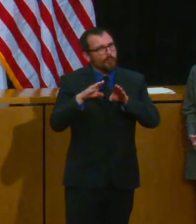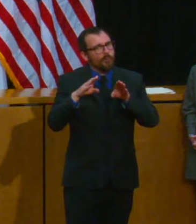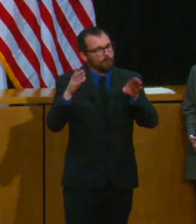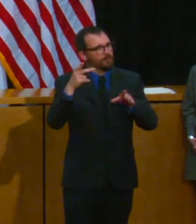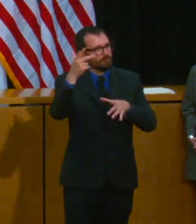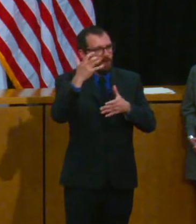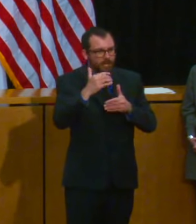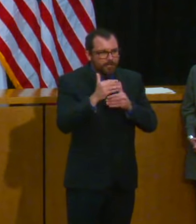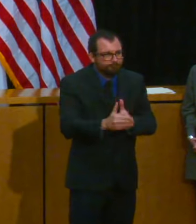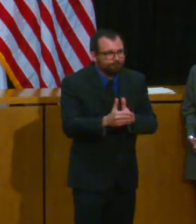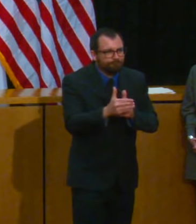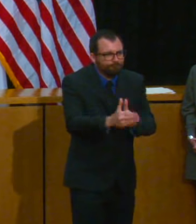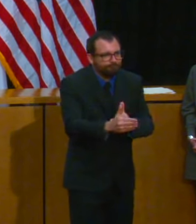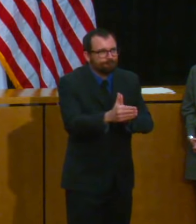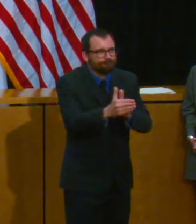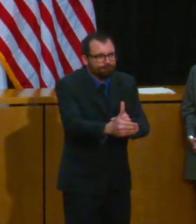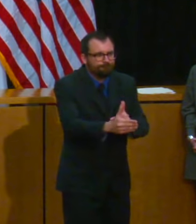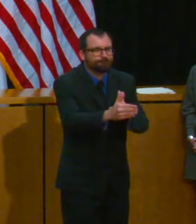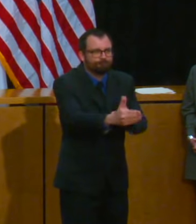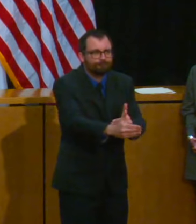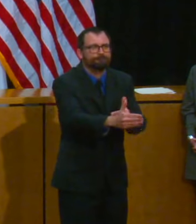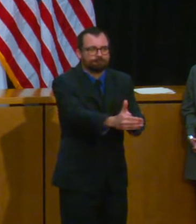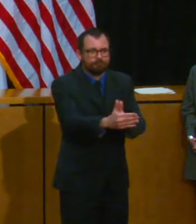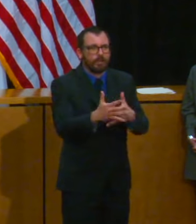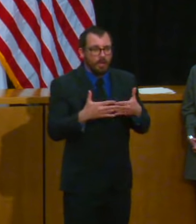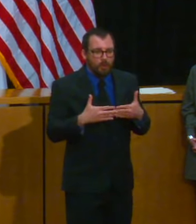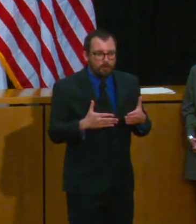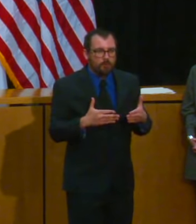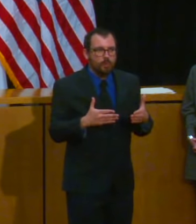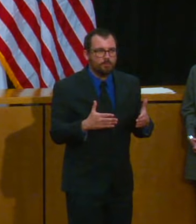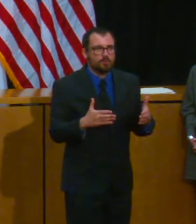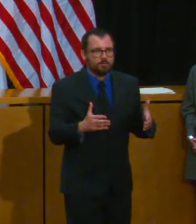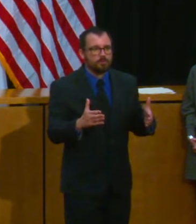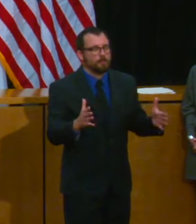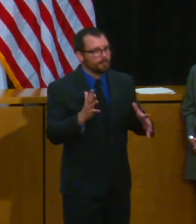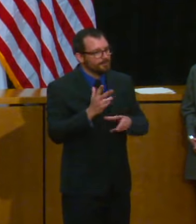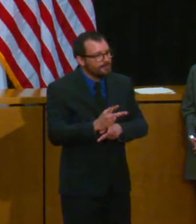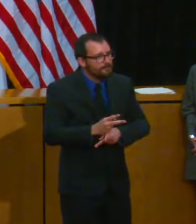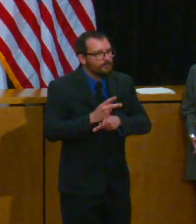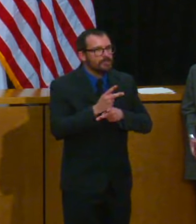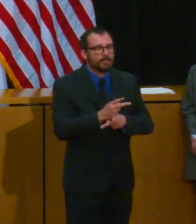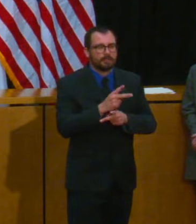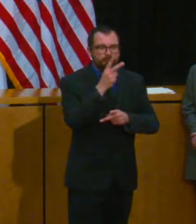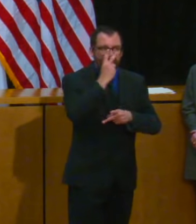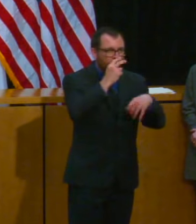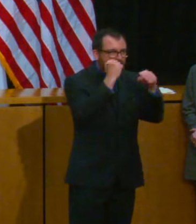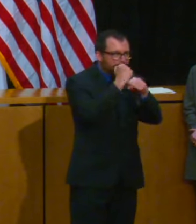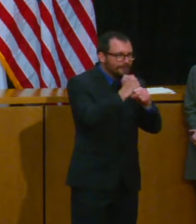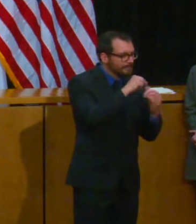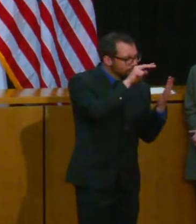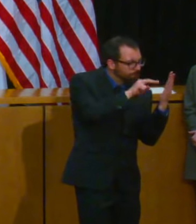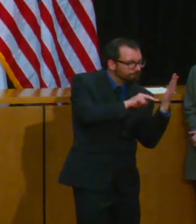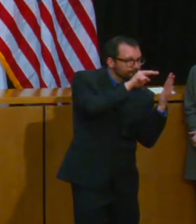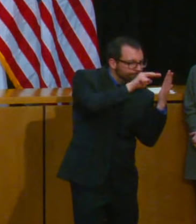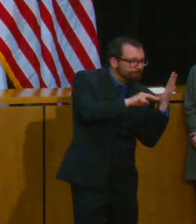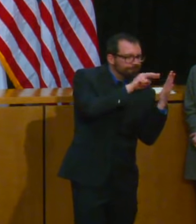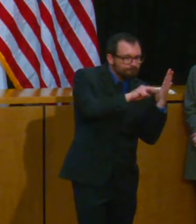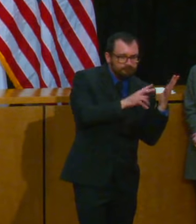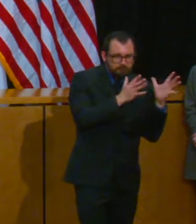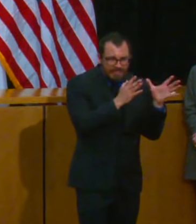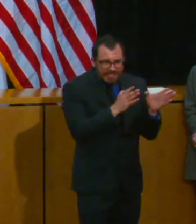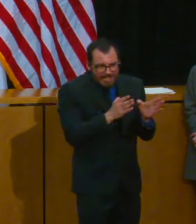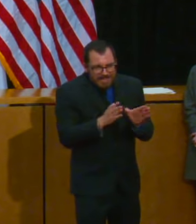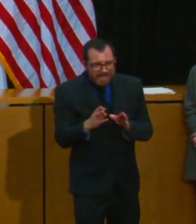haven't seen all of it that they're going to do this in a careful and planful way and and I can't emphasize this enough I mean almost everybody